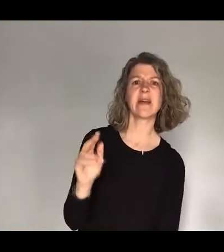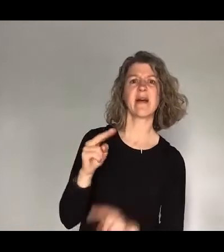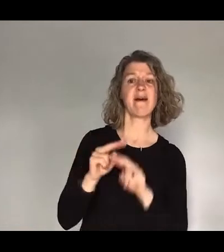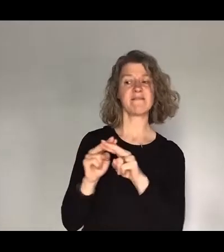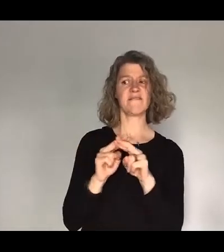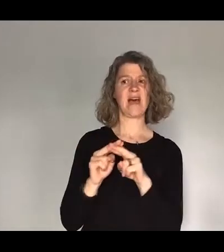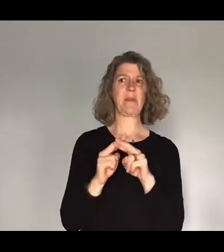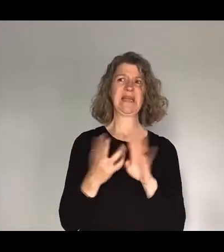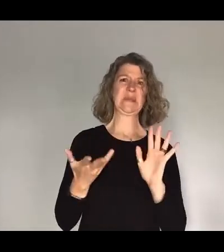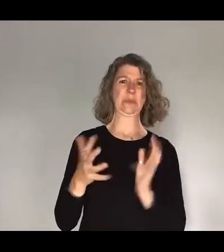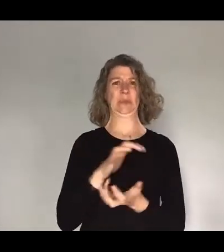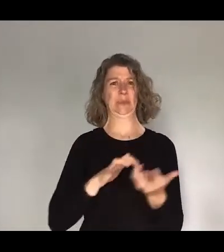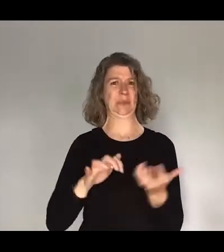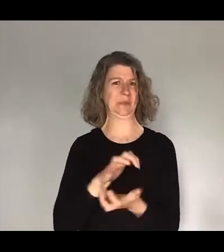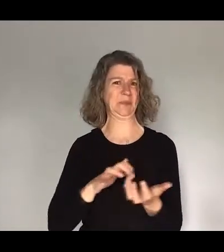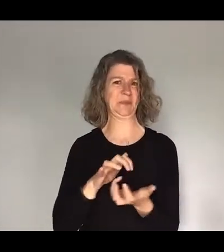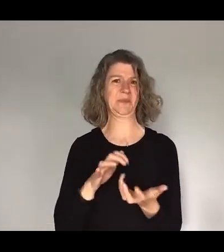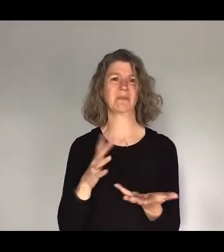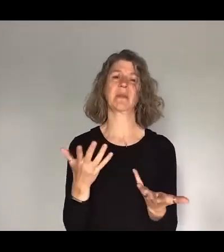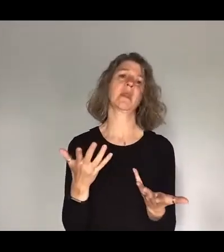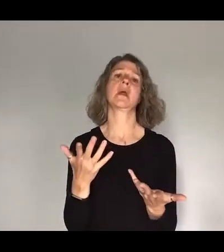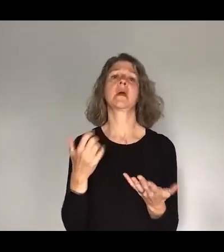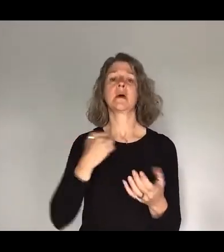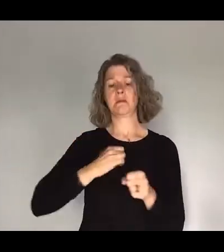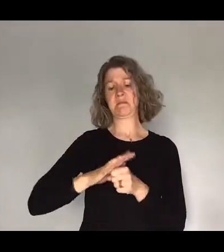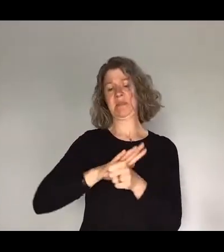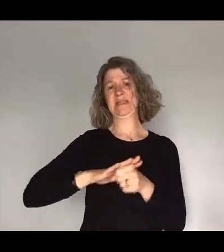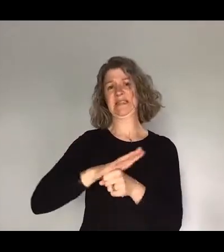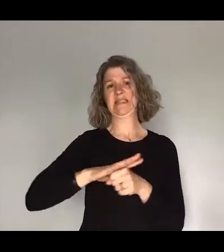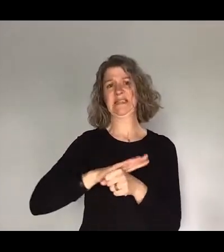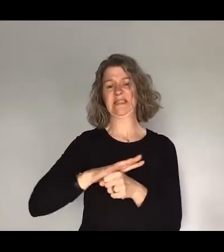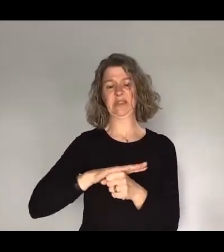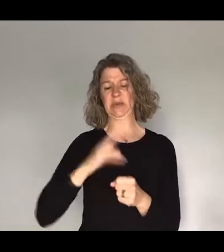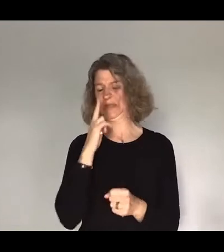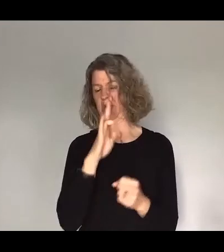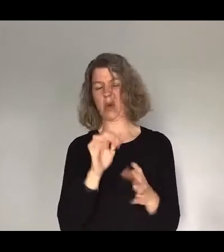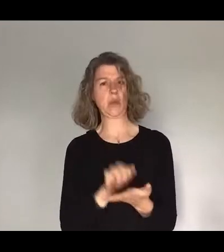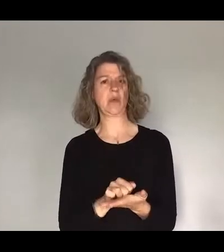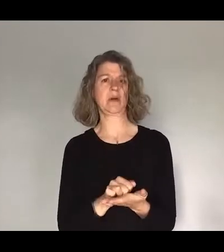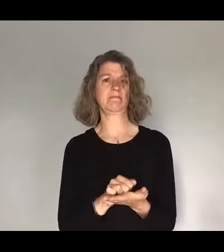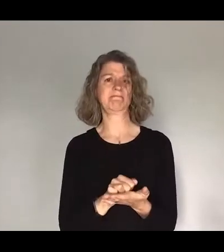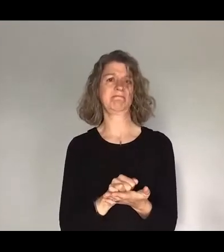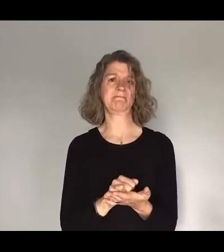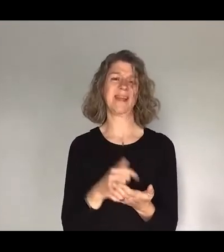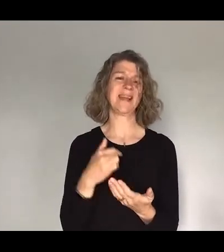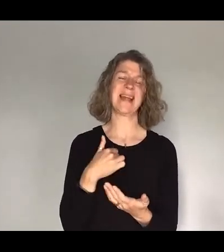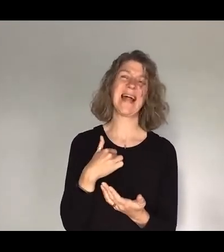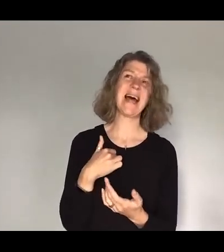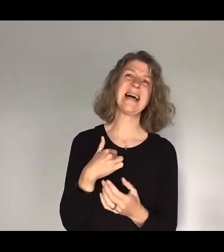messy and by circumstances that didn't look as though I hoped they would look and I hadn't really seen this kind of